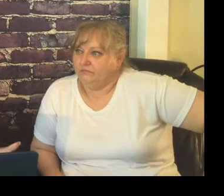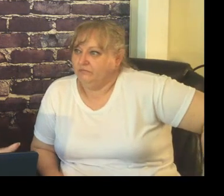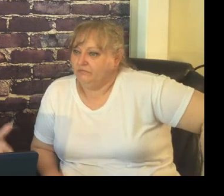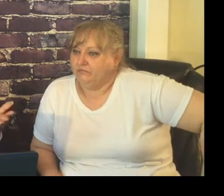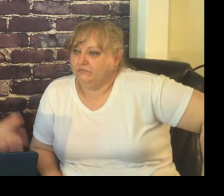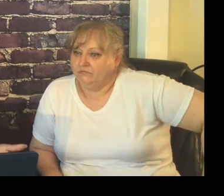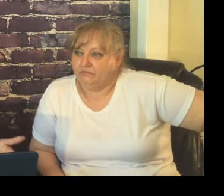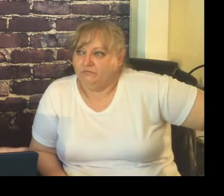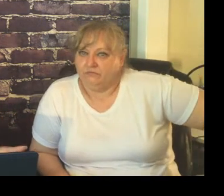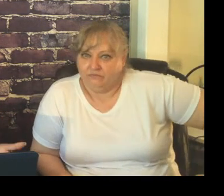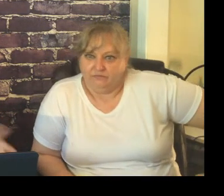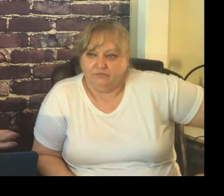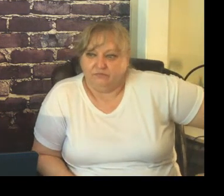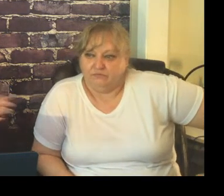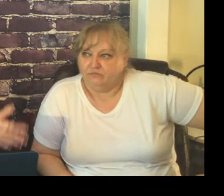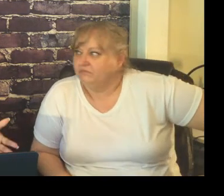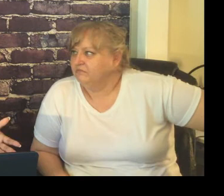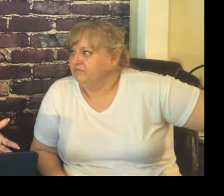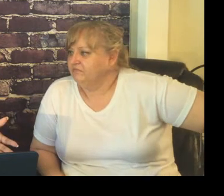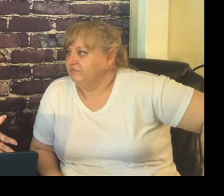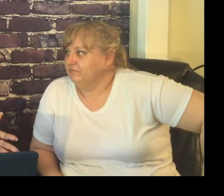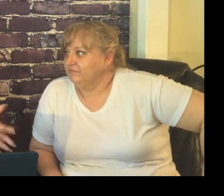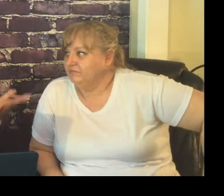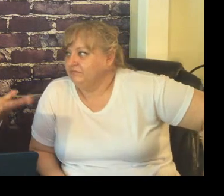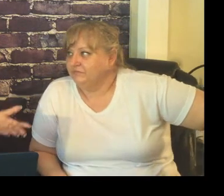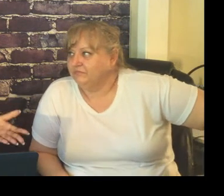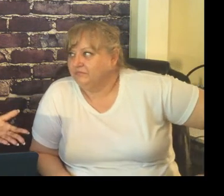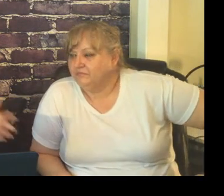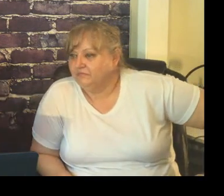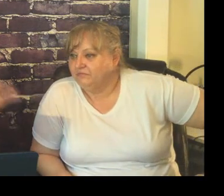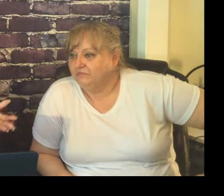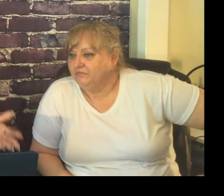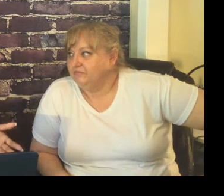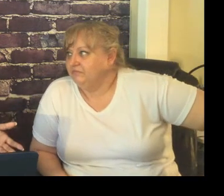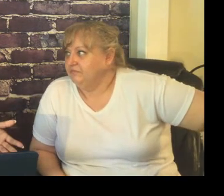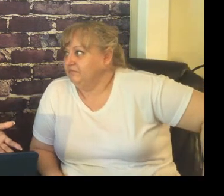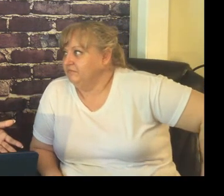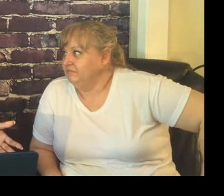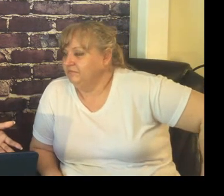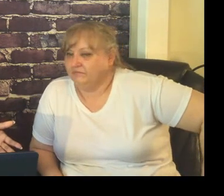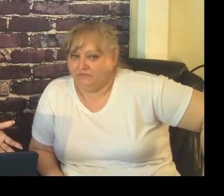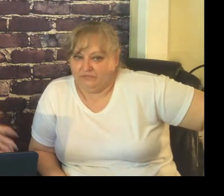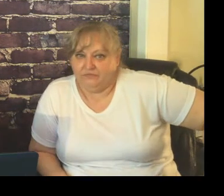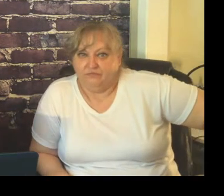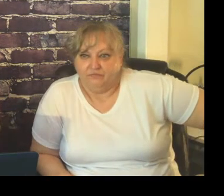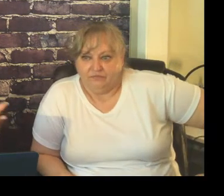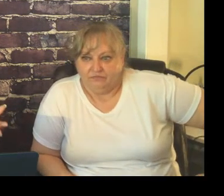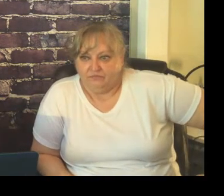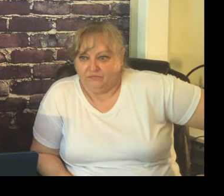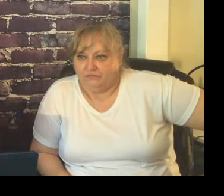my house but most parents did it I think we had very few parents out of all those years that told us they didn't want us to come to their house and we let them know we're